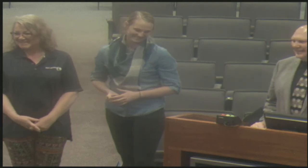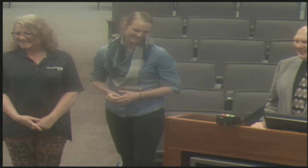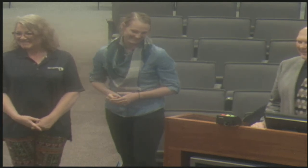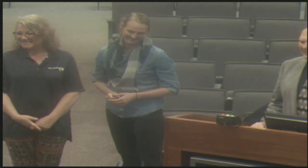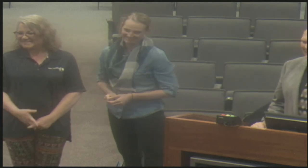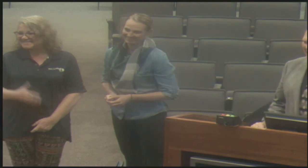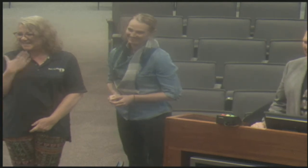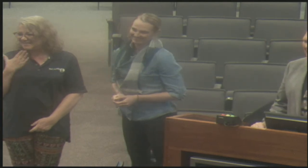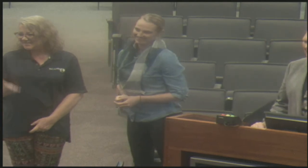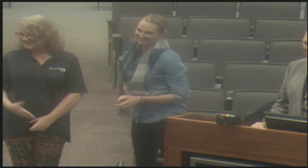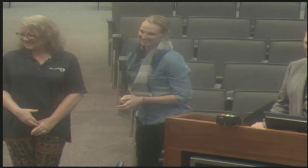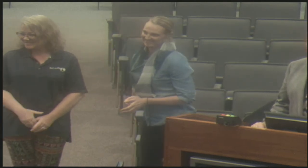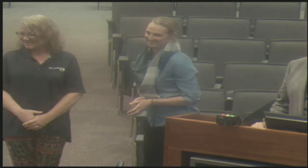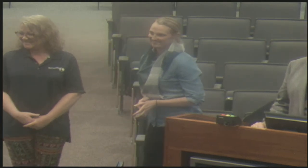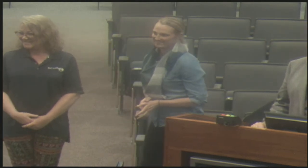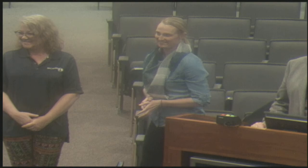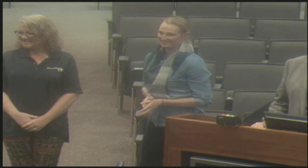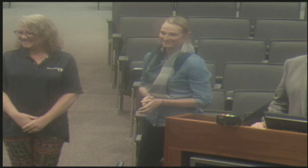information. Thank you, thank you.